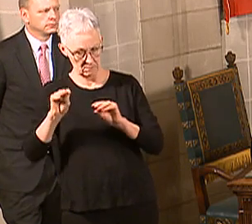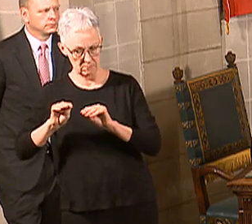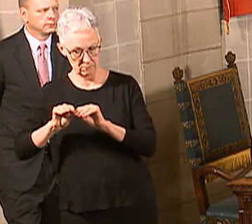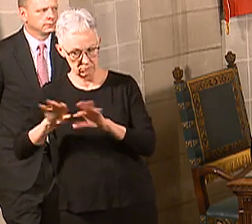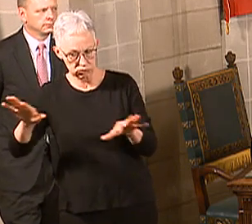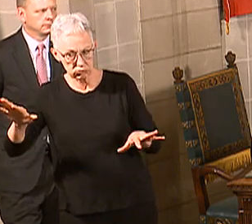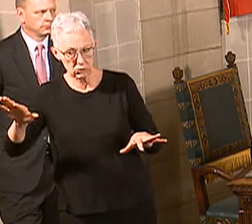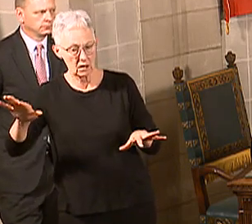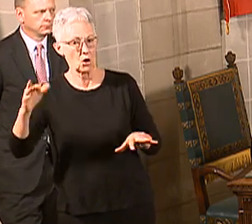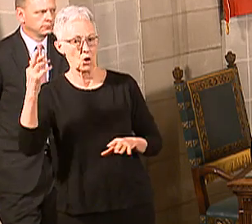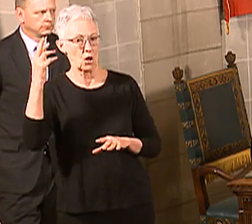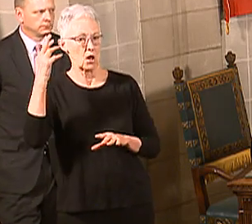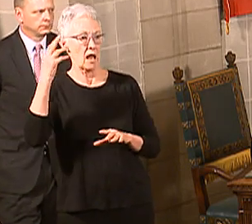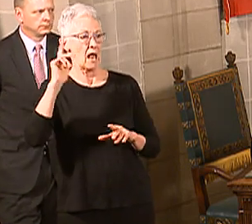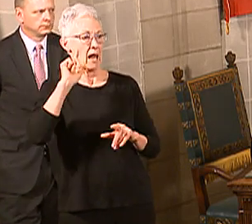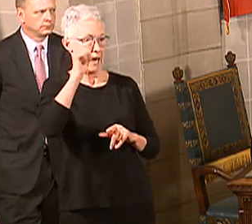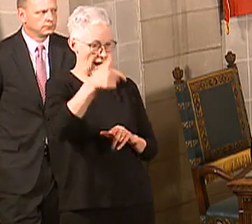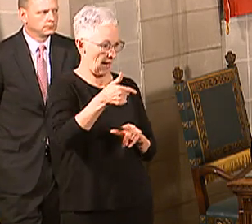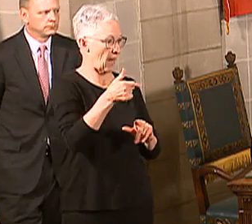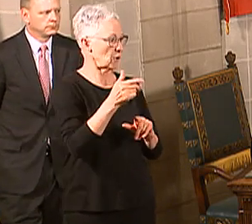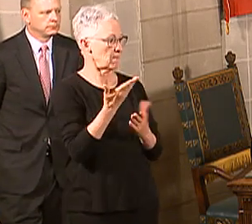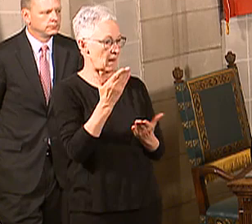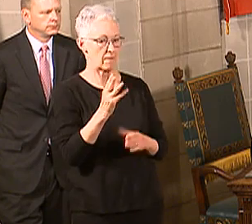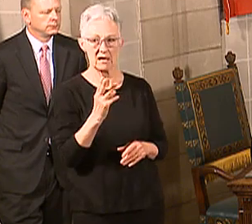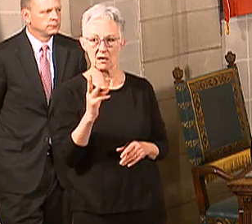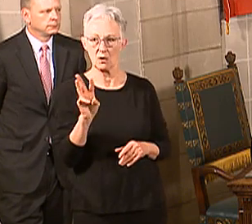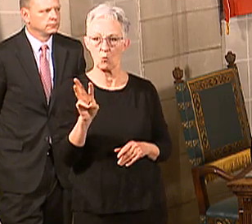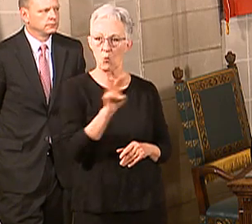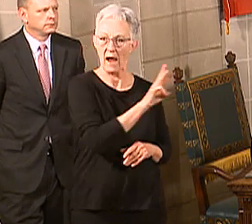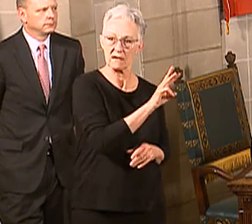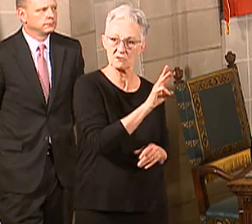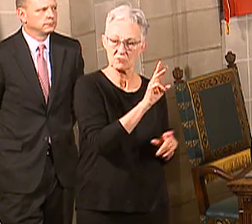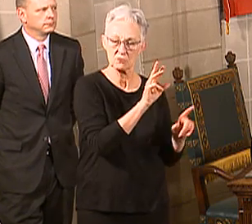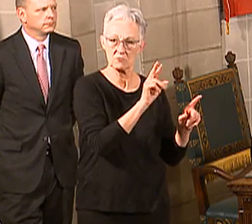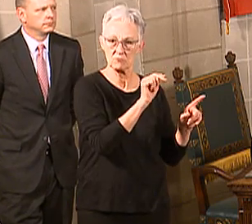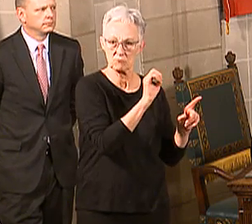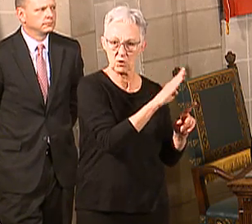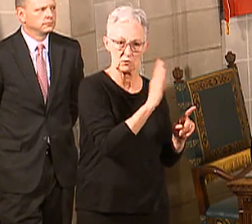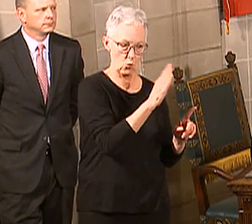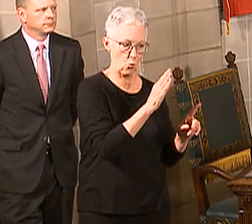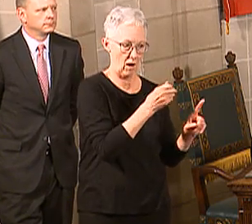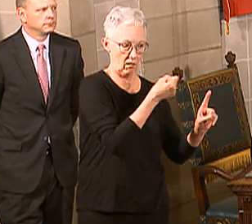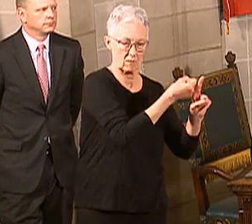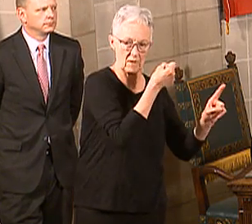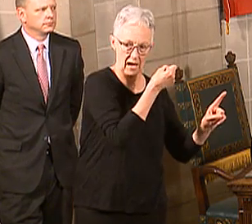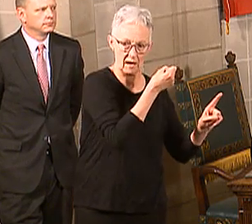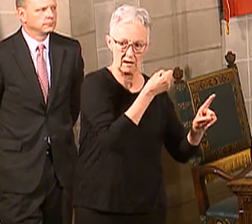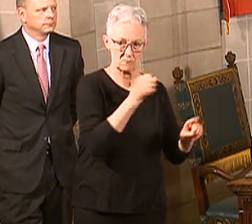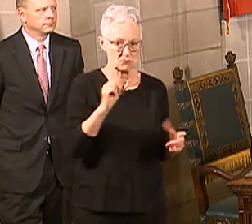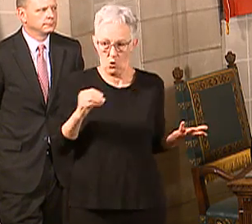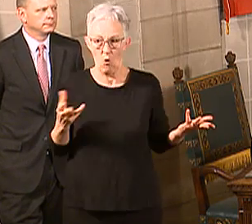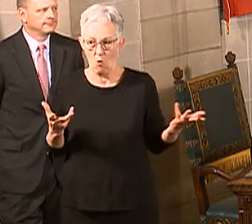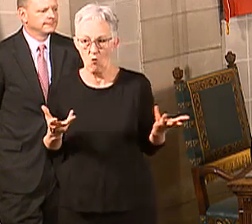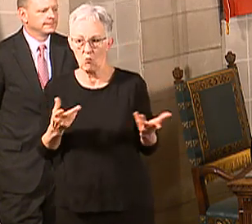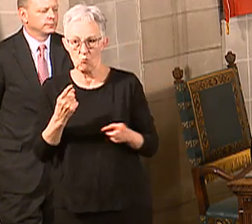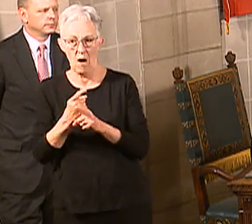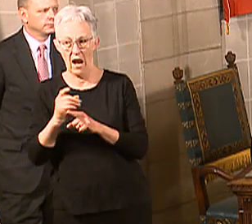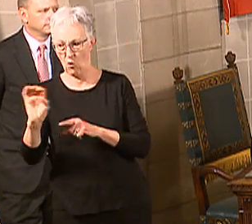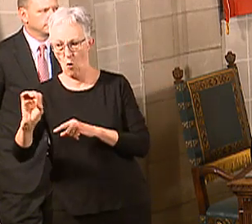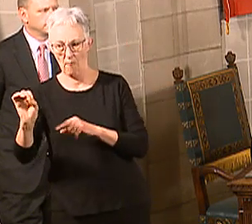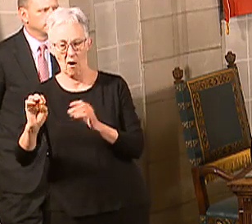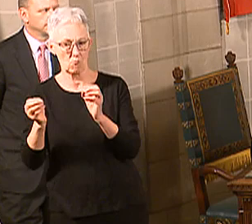to accommodate the fact that, yes, Omaha will probably be impacted more quickly than maybe Holdridge will be. So